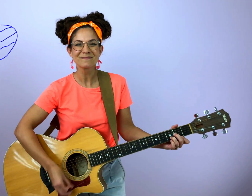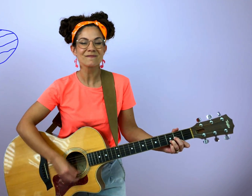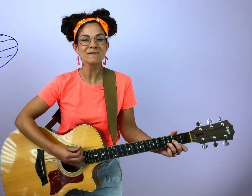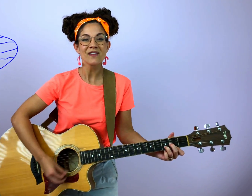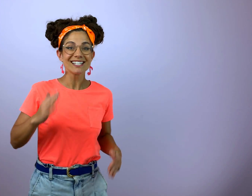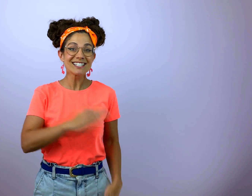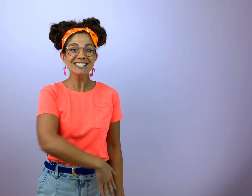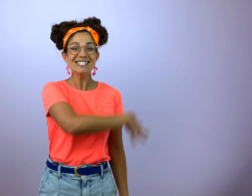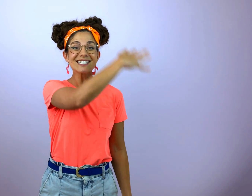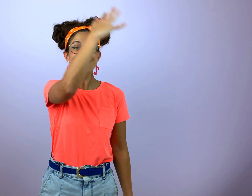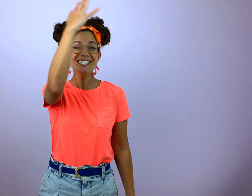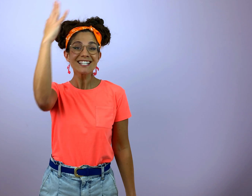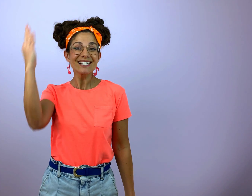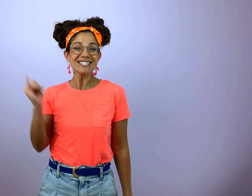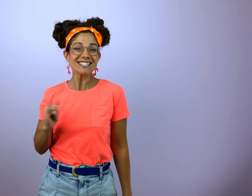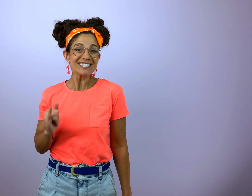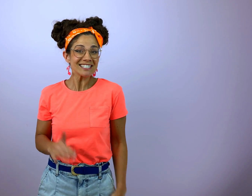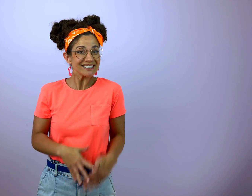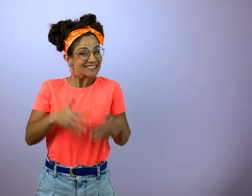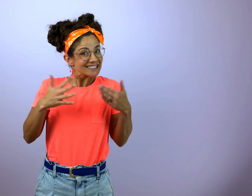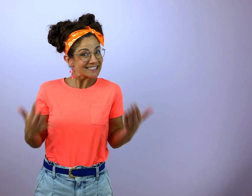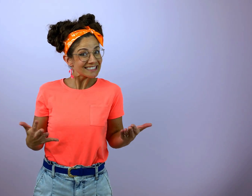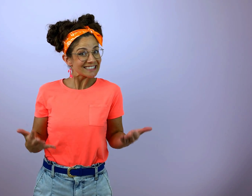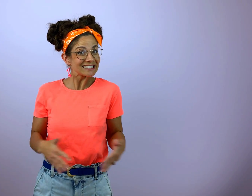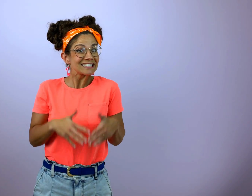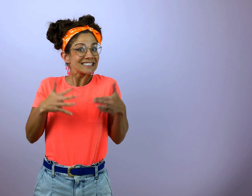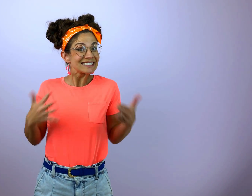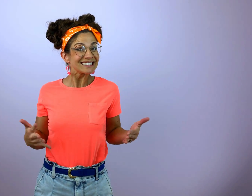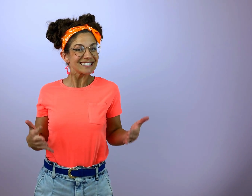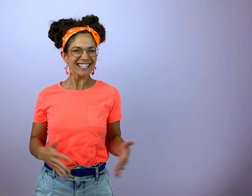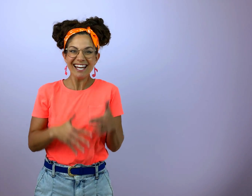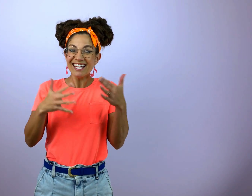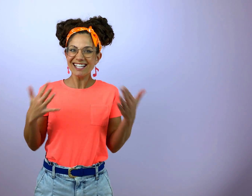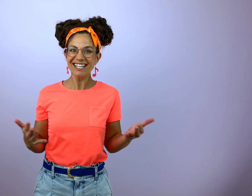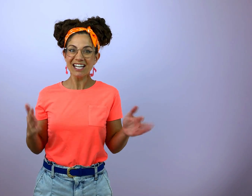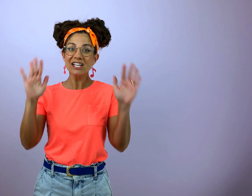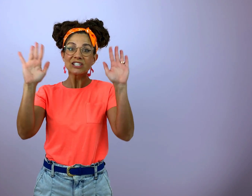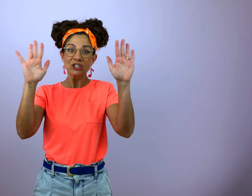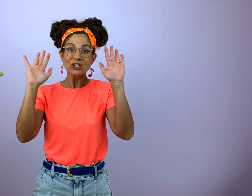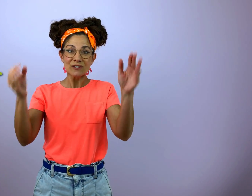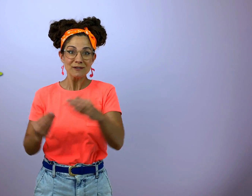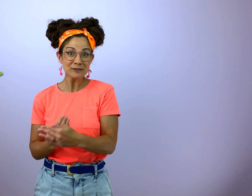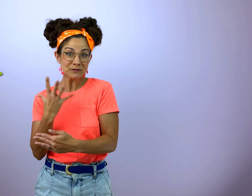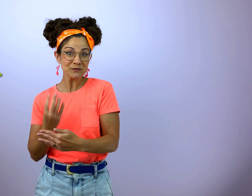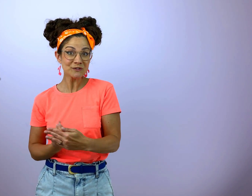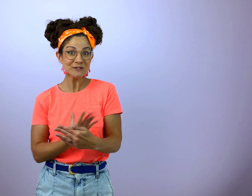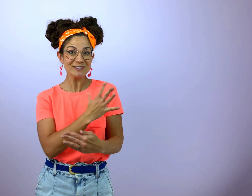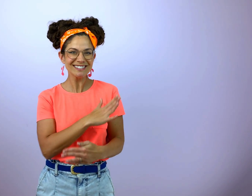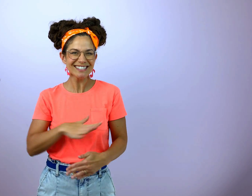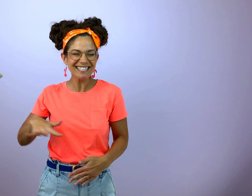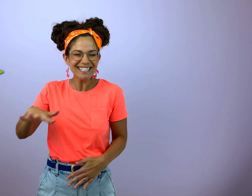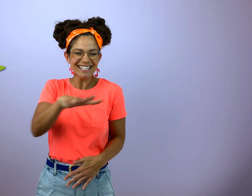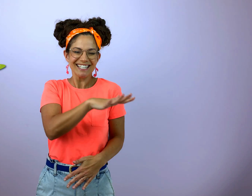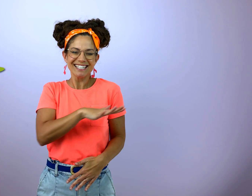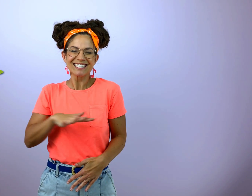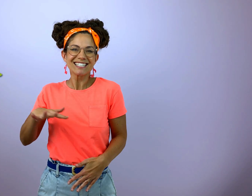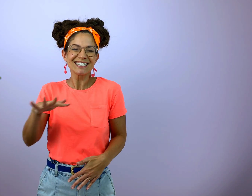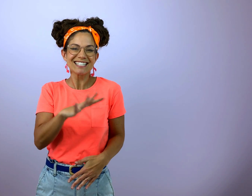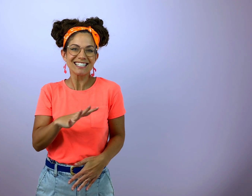The sky is like a big, big, big groovy greenhouse That